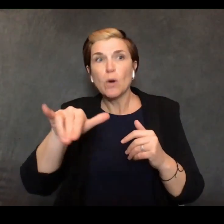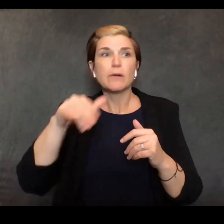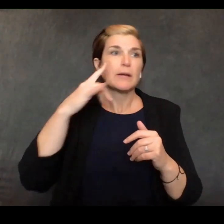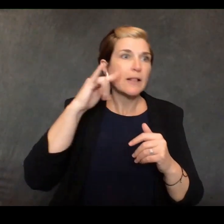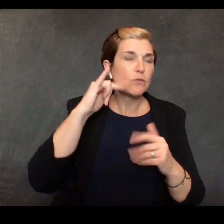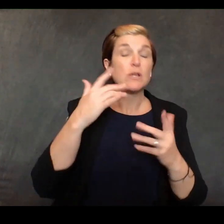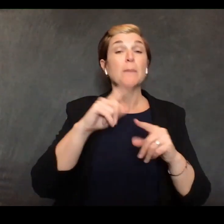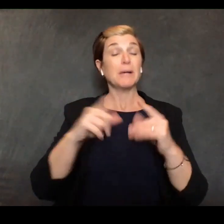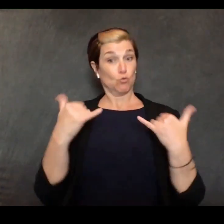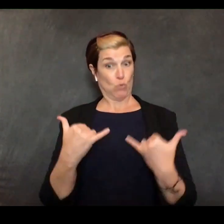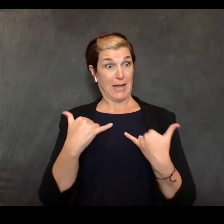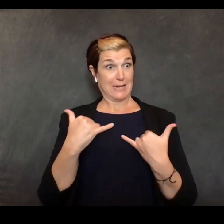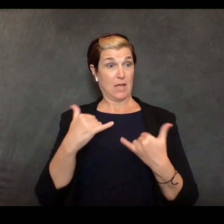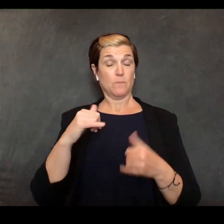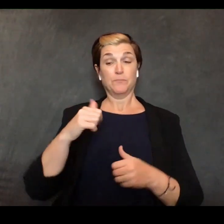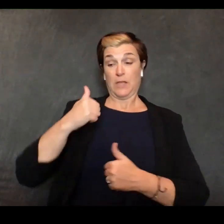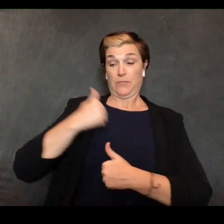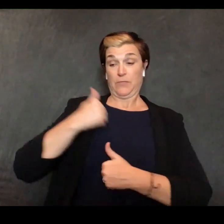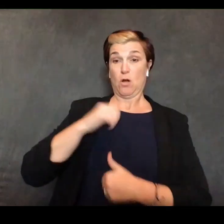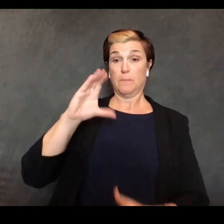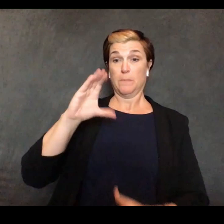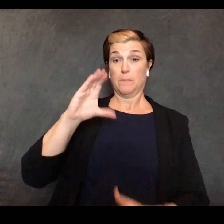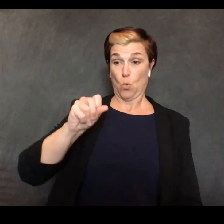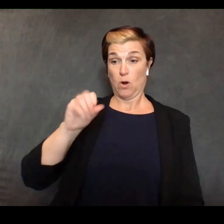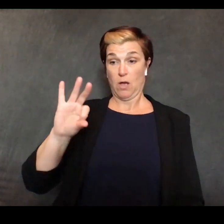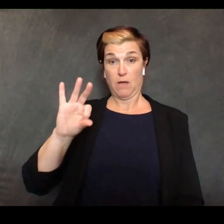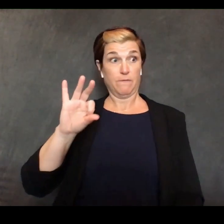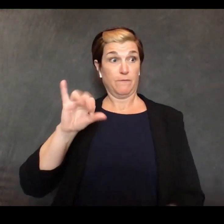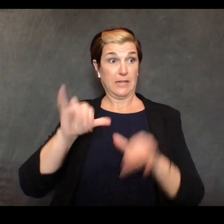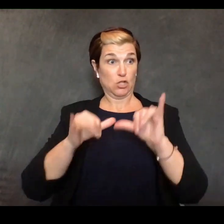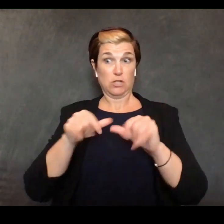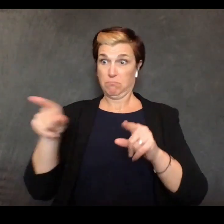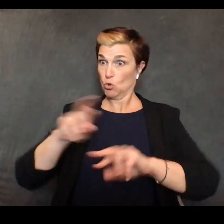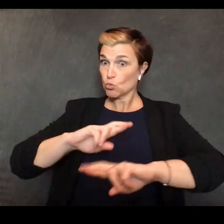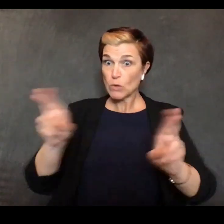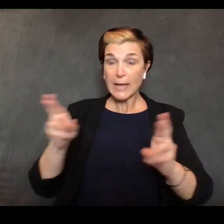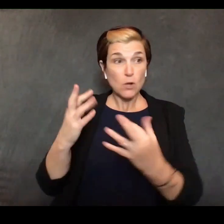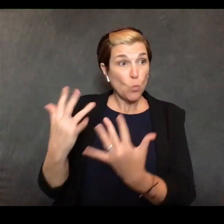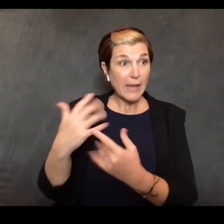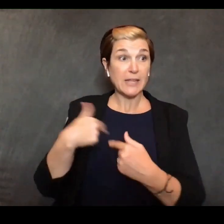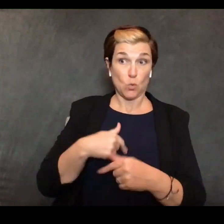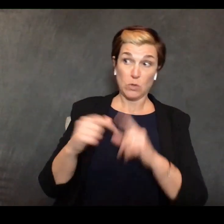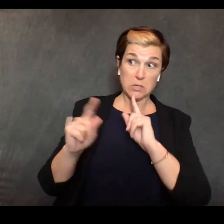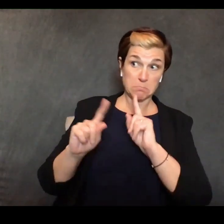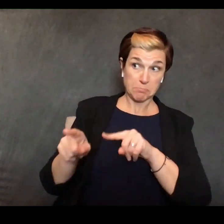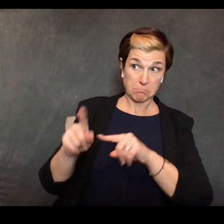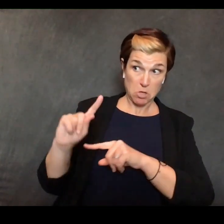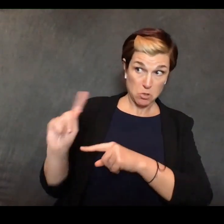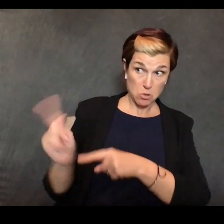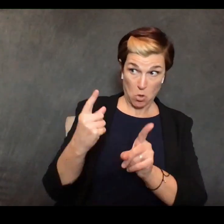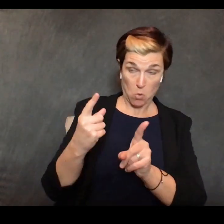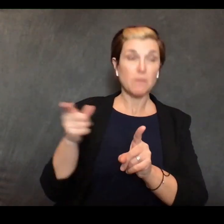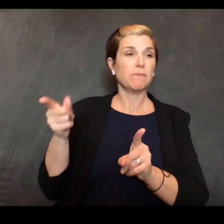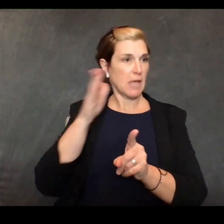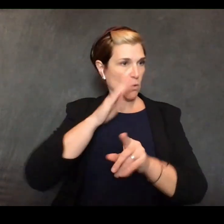uh... ready willing and able uh... we have to give them the go ahead if we find that it's going to be necessary we think we can have